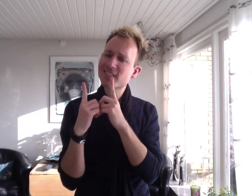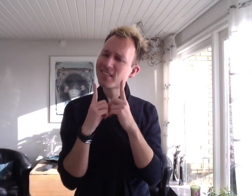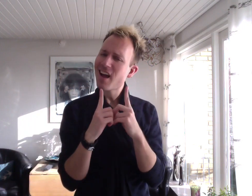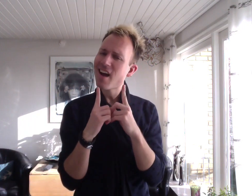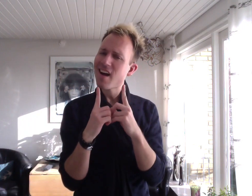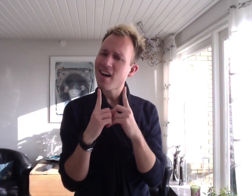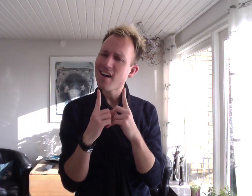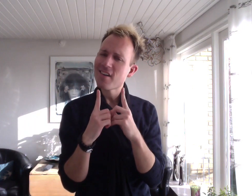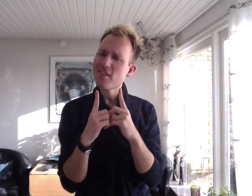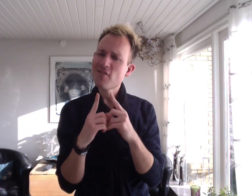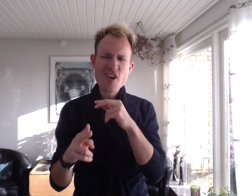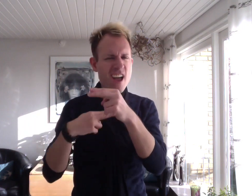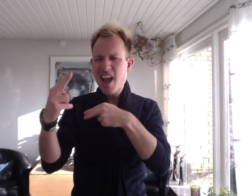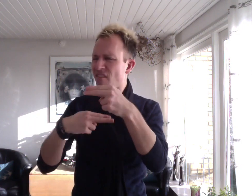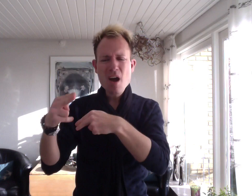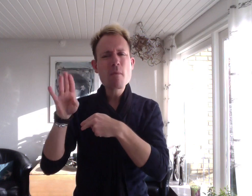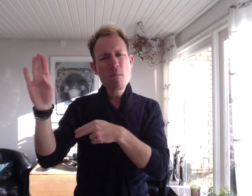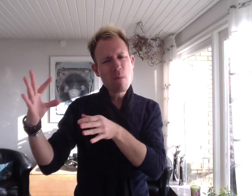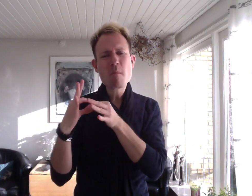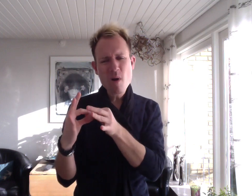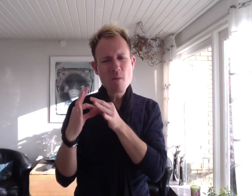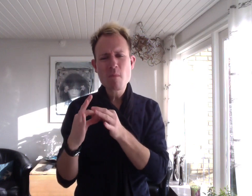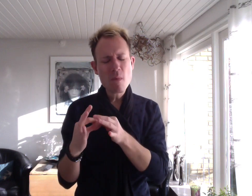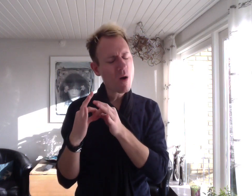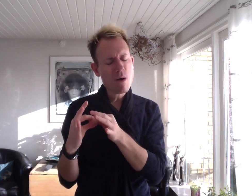side forevermore